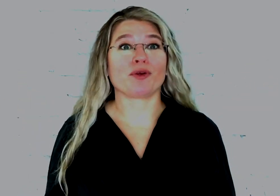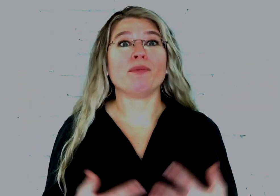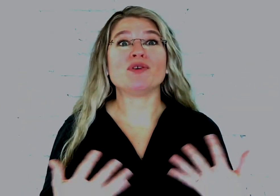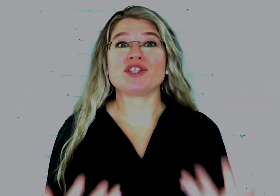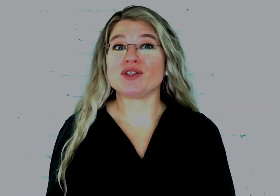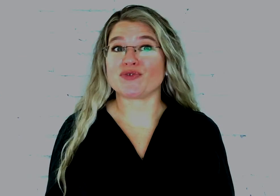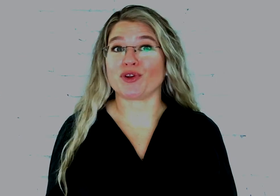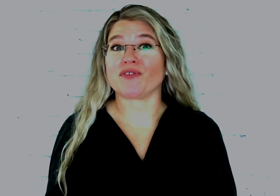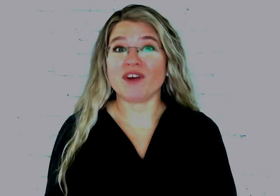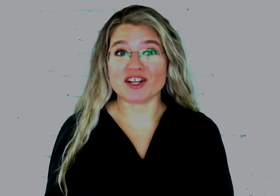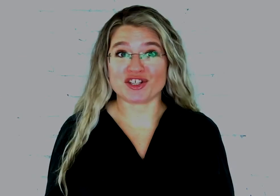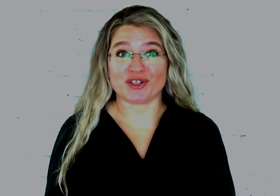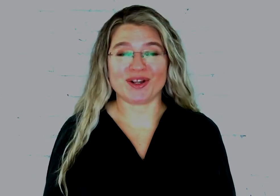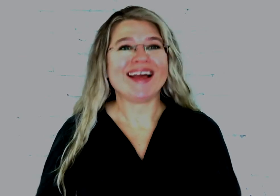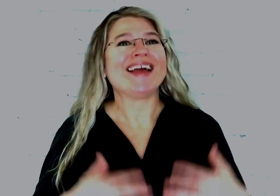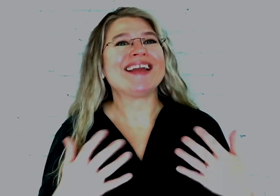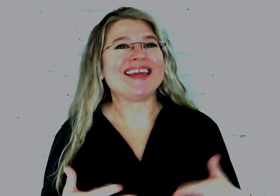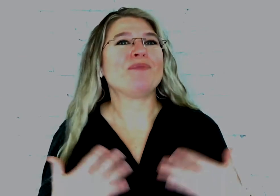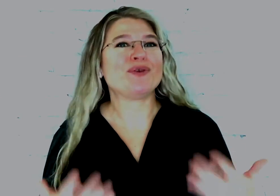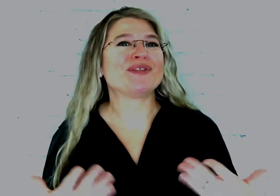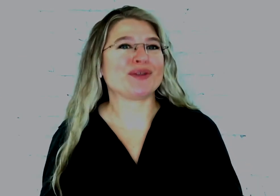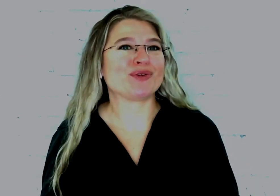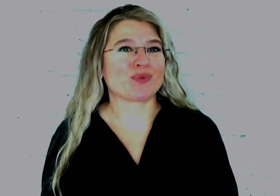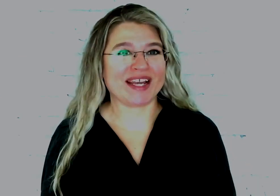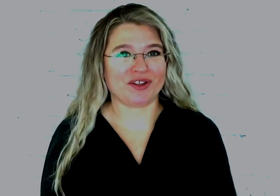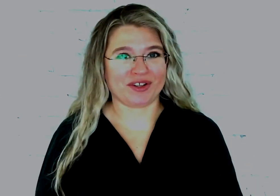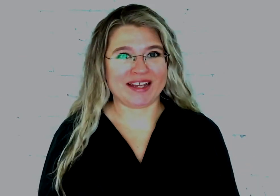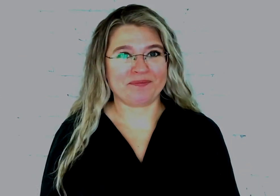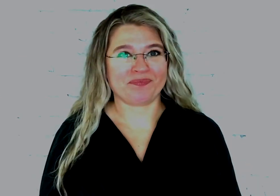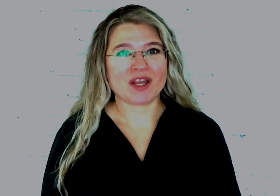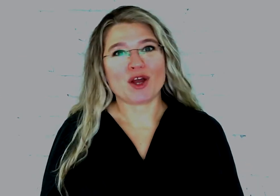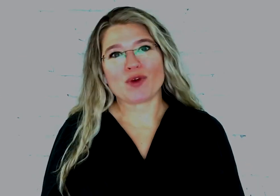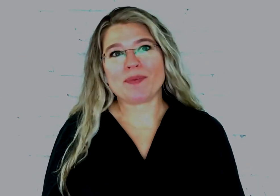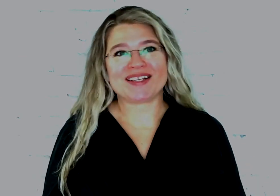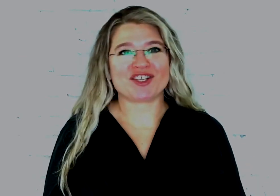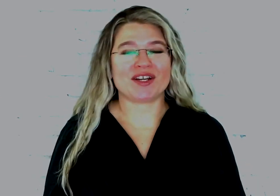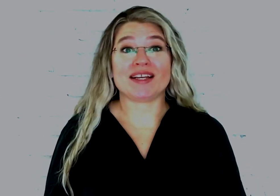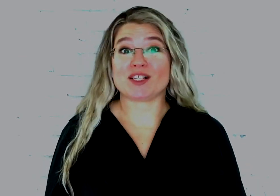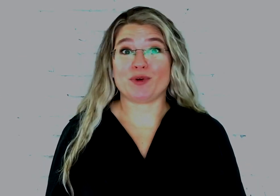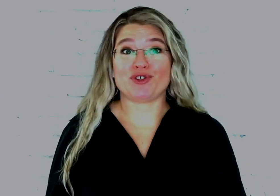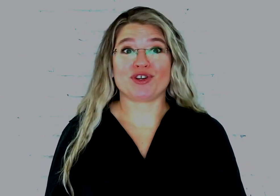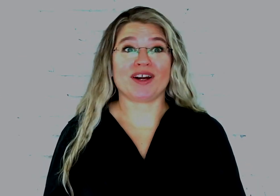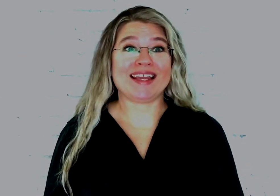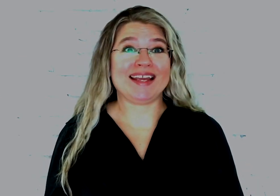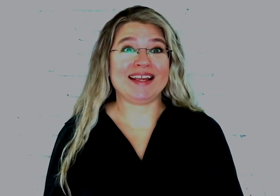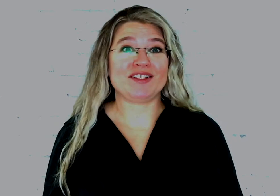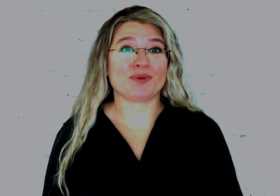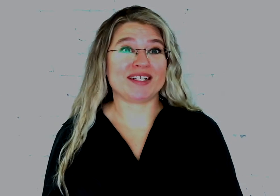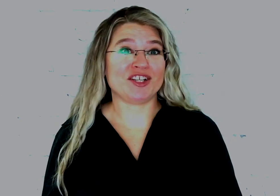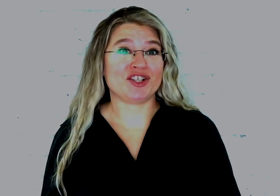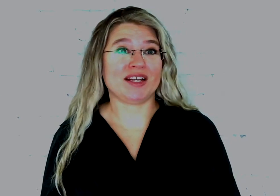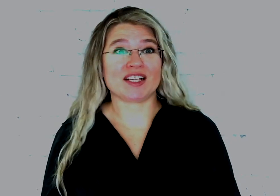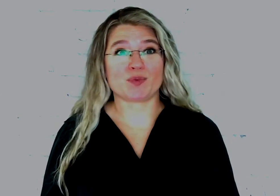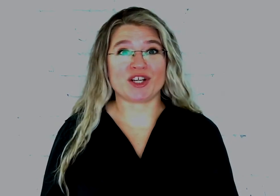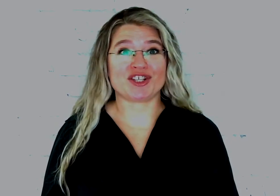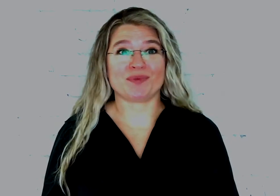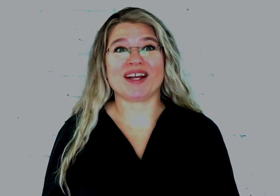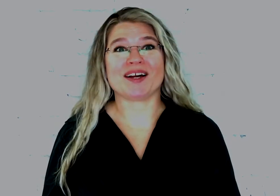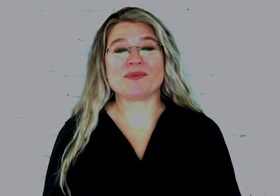most useful or functional and keep using those regularly. Repetition and exposure are key to retention and expression when it comes to